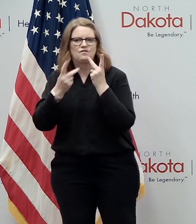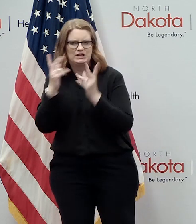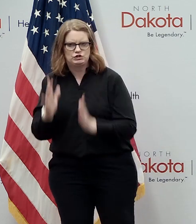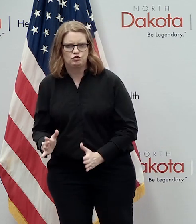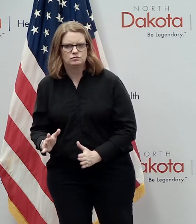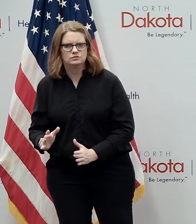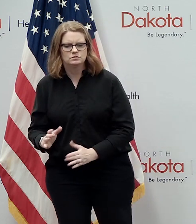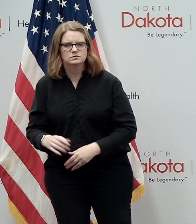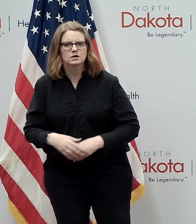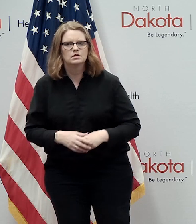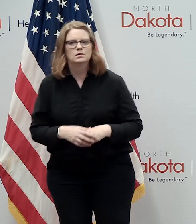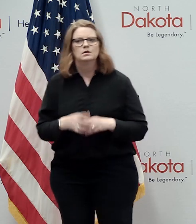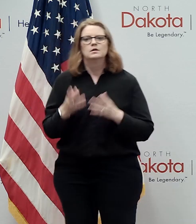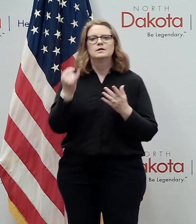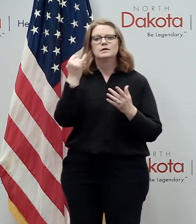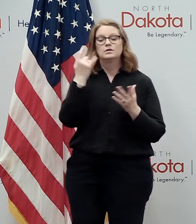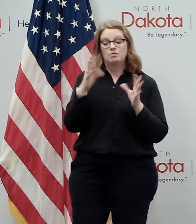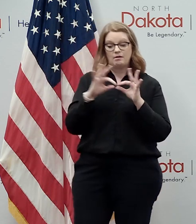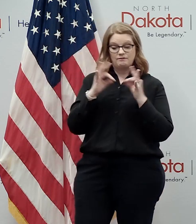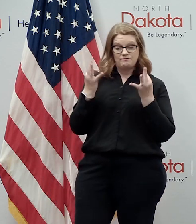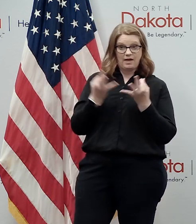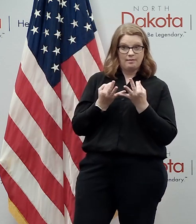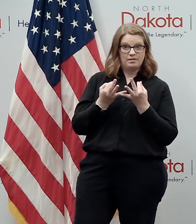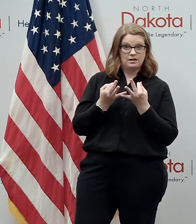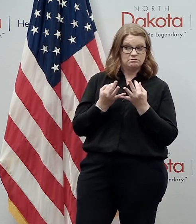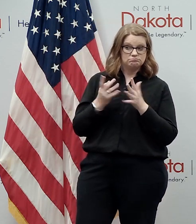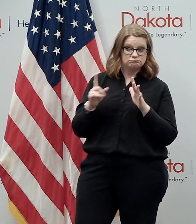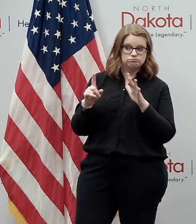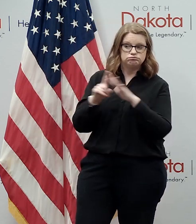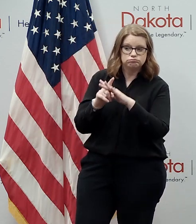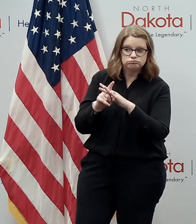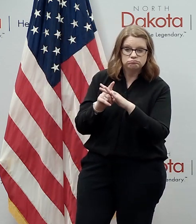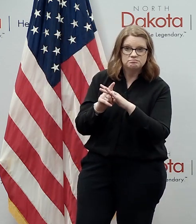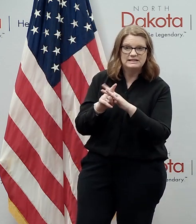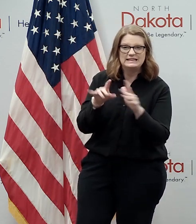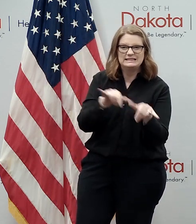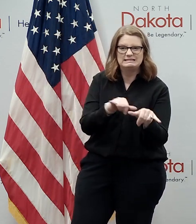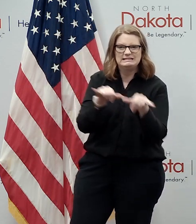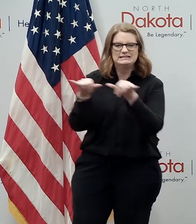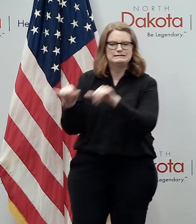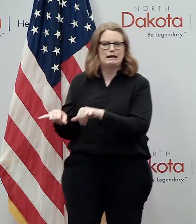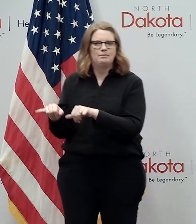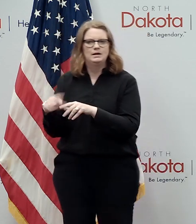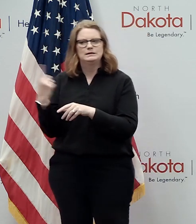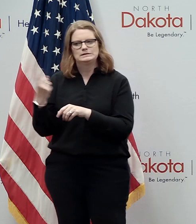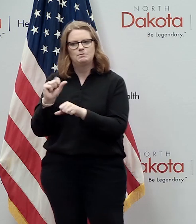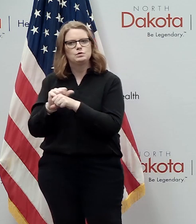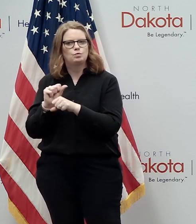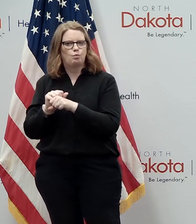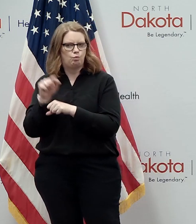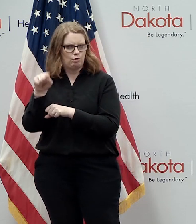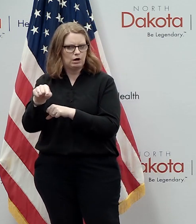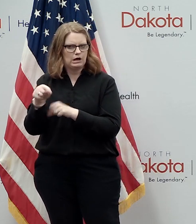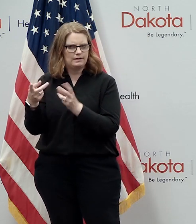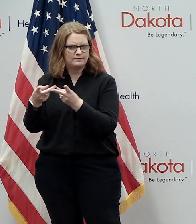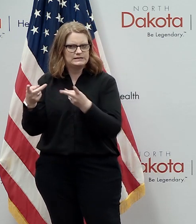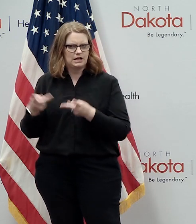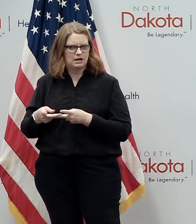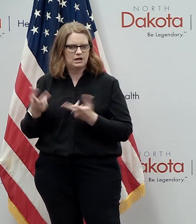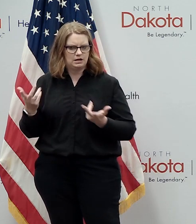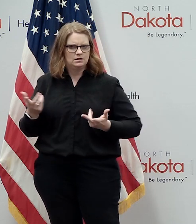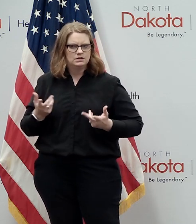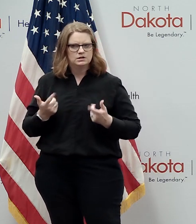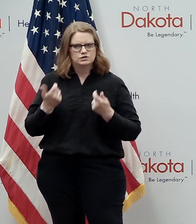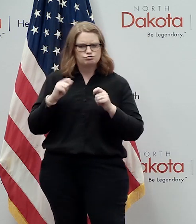visit by a family member would represent no more risk than a visit from a from the someone who's working in the facility and so